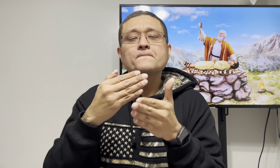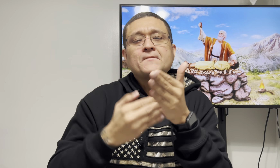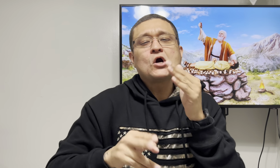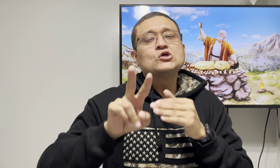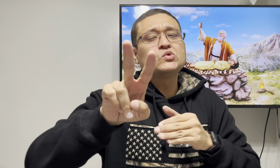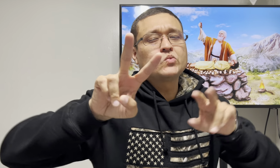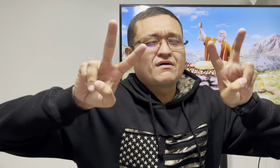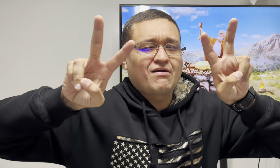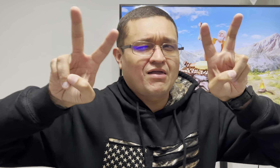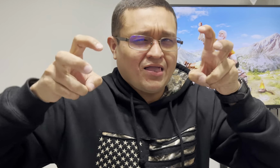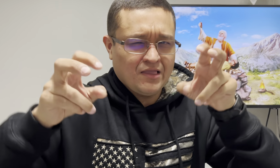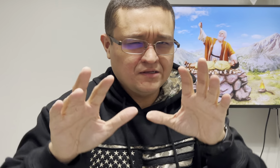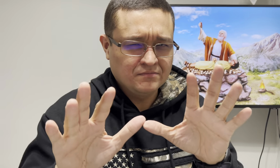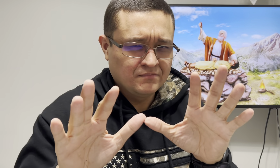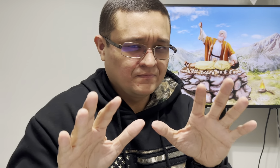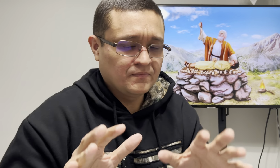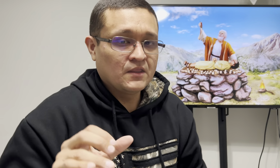kind of a part two okay